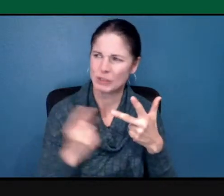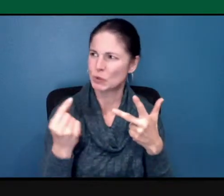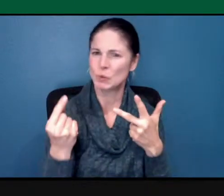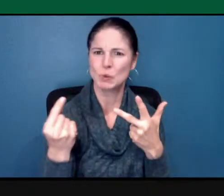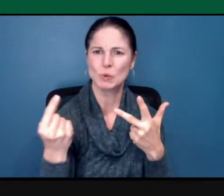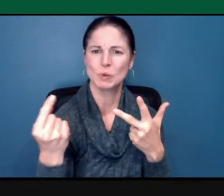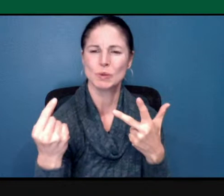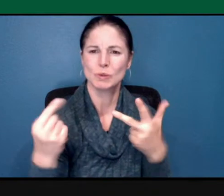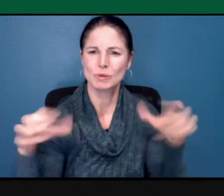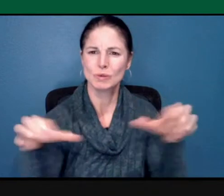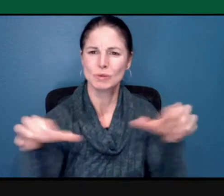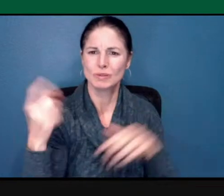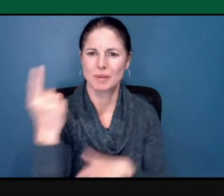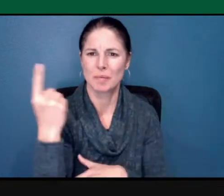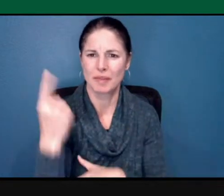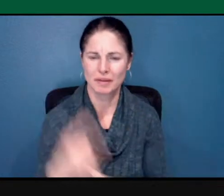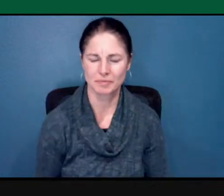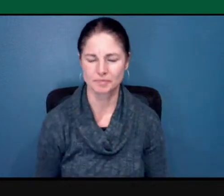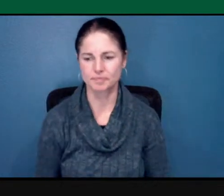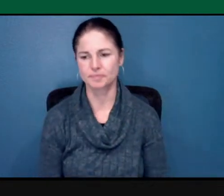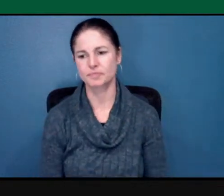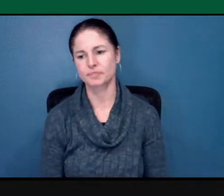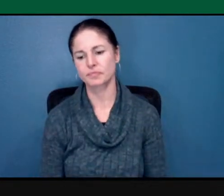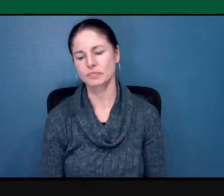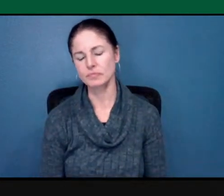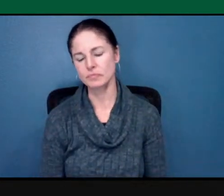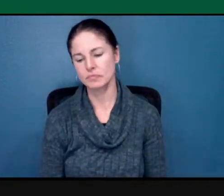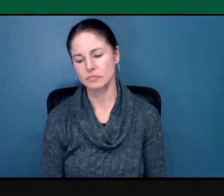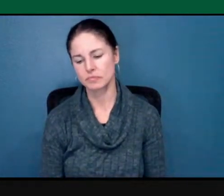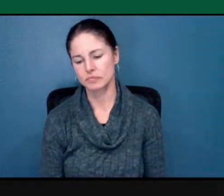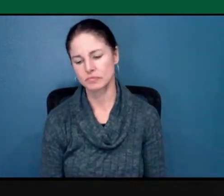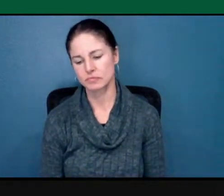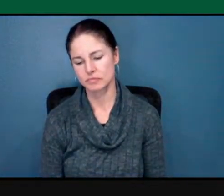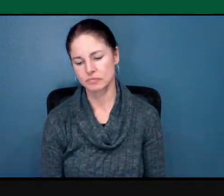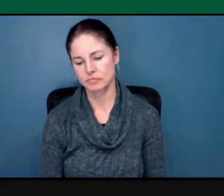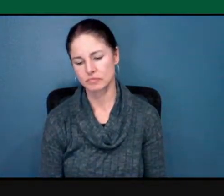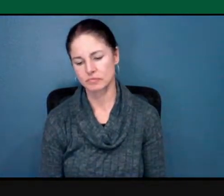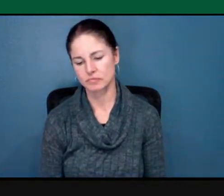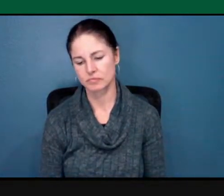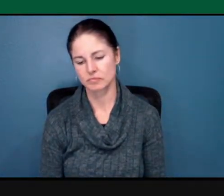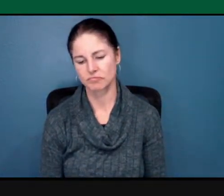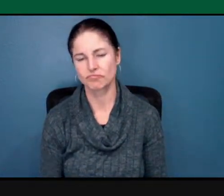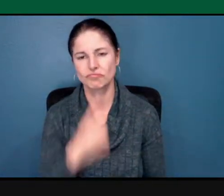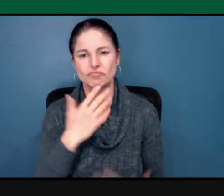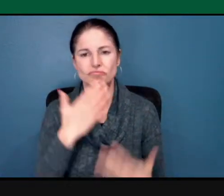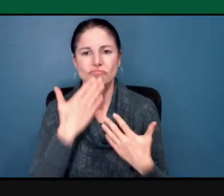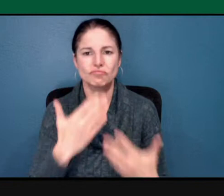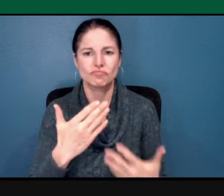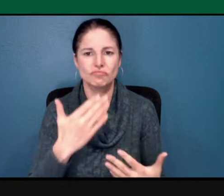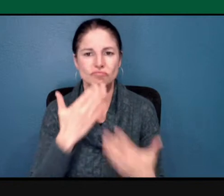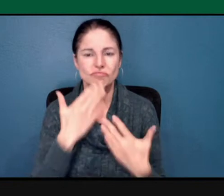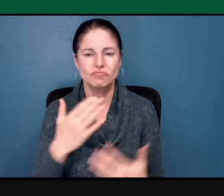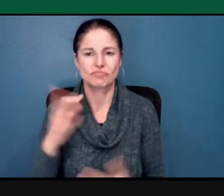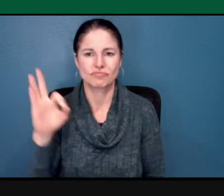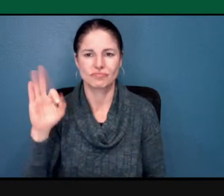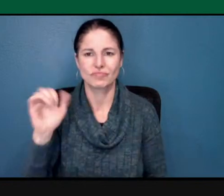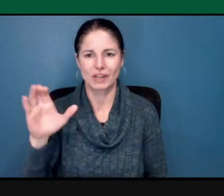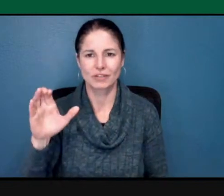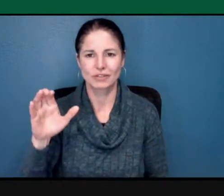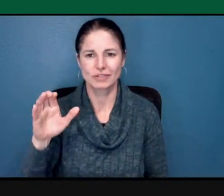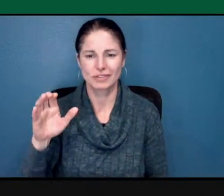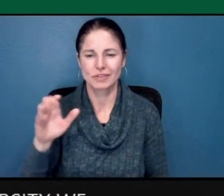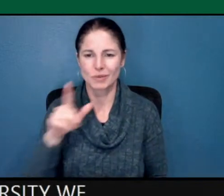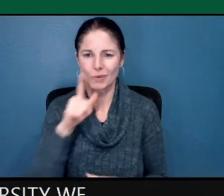I am incredibly grateful for the faculty at this university. We made a very deliberate